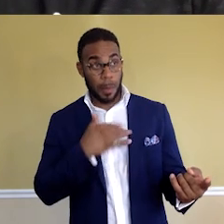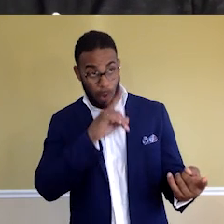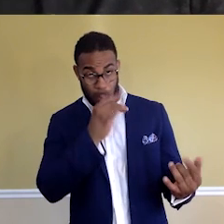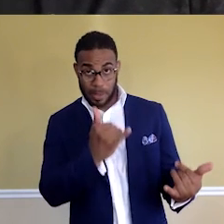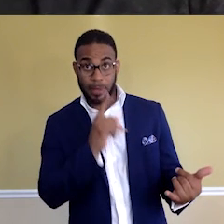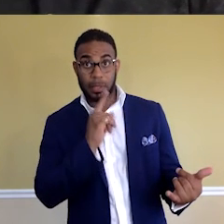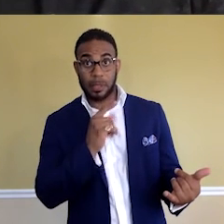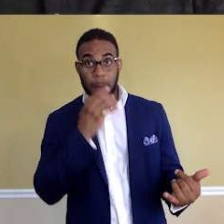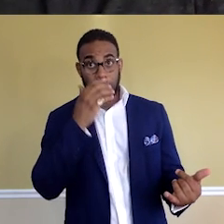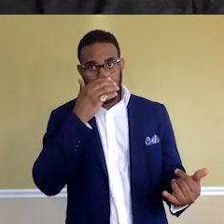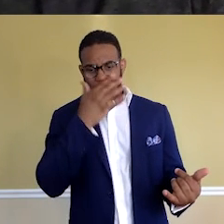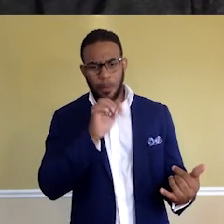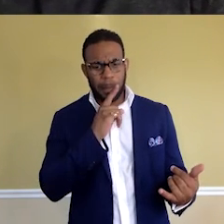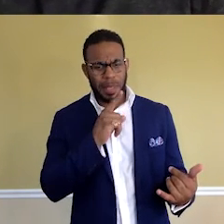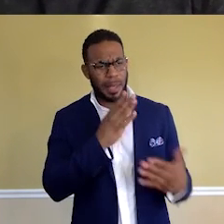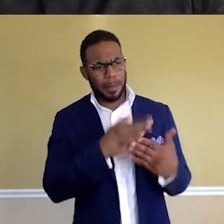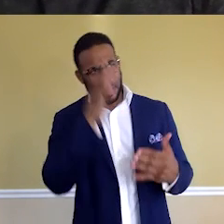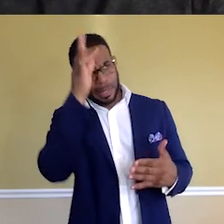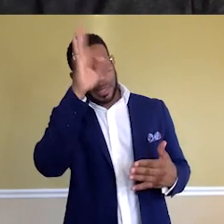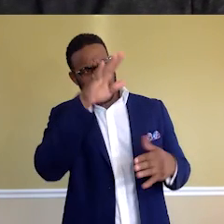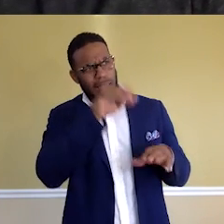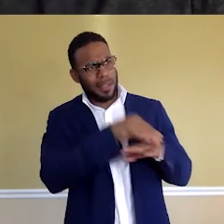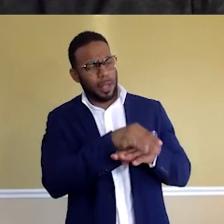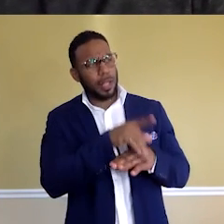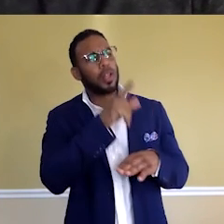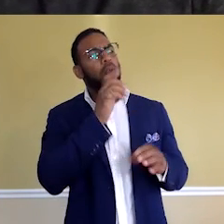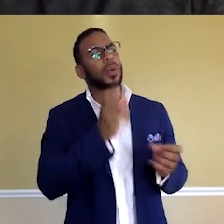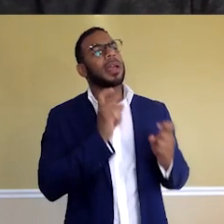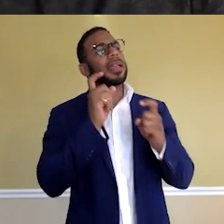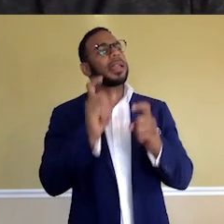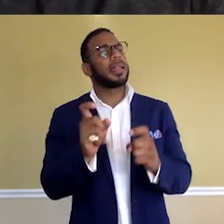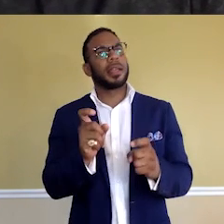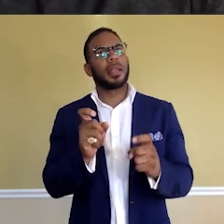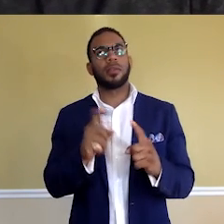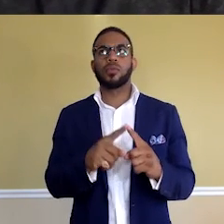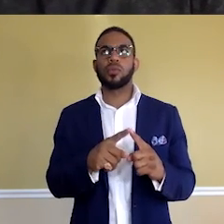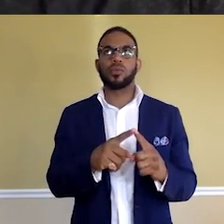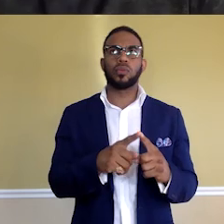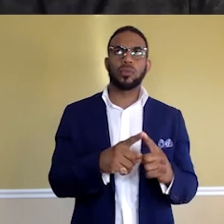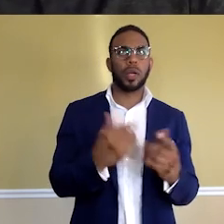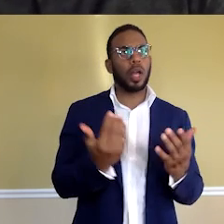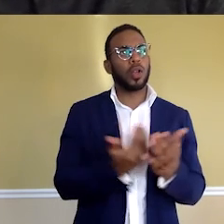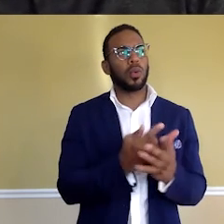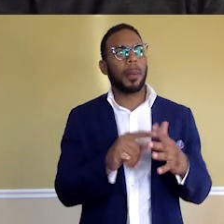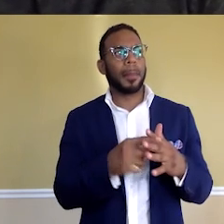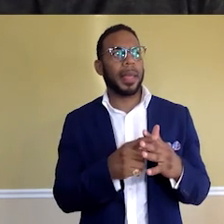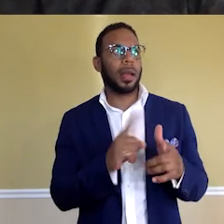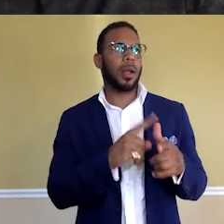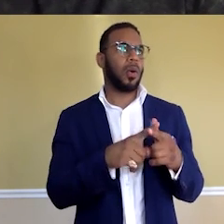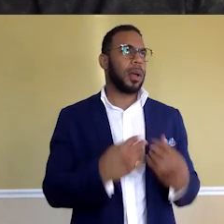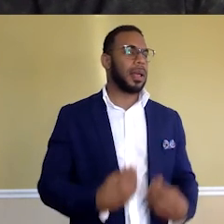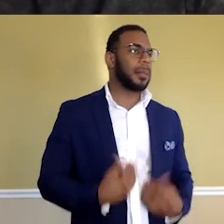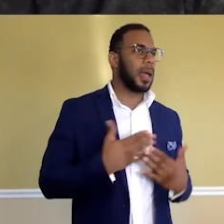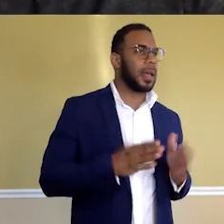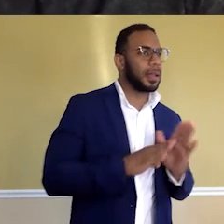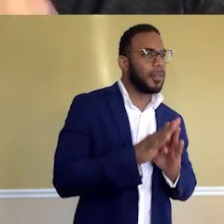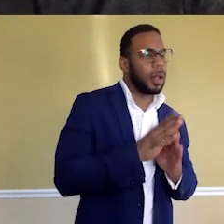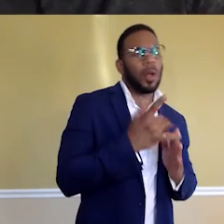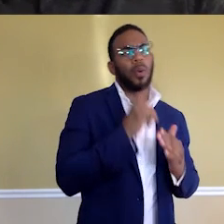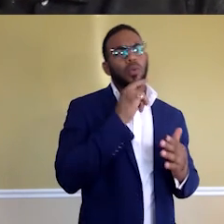is, what would be a piece of advice that you would give to a new beginner or an aspiring developer? What would you tell them